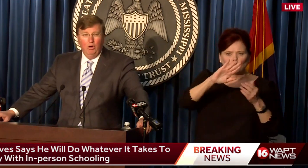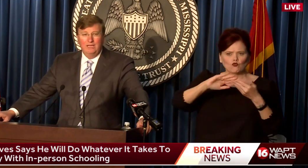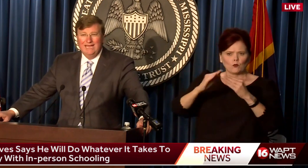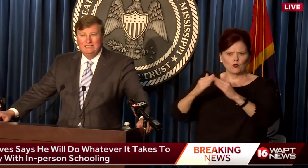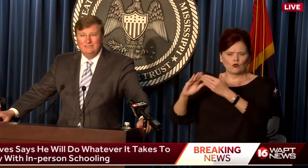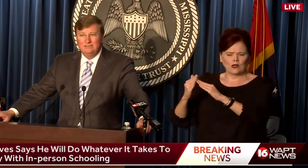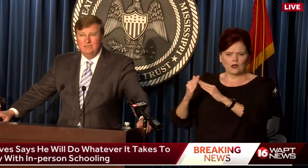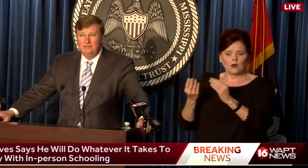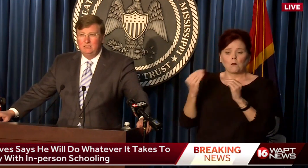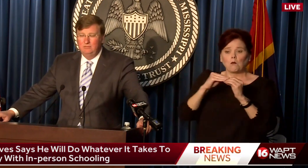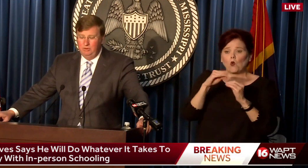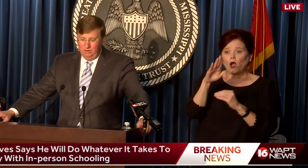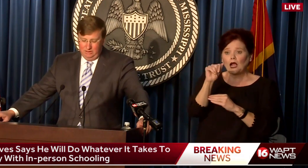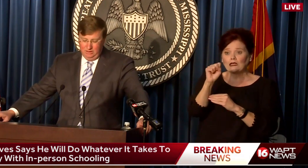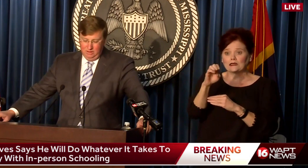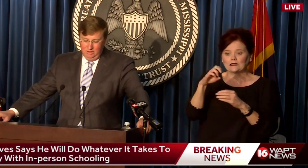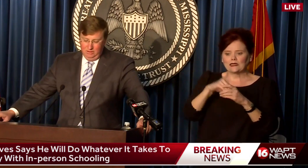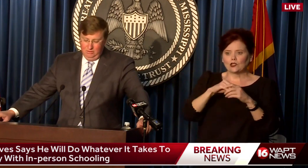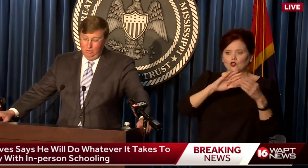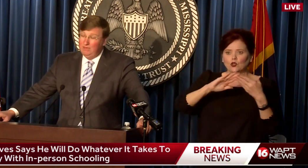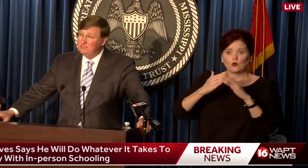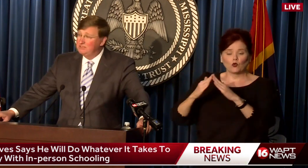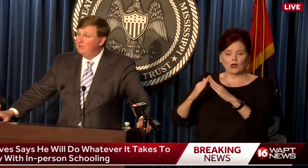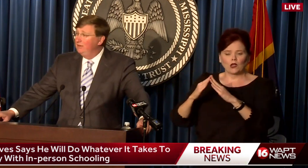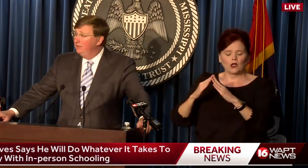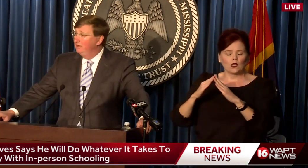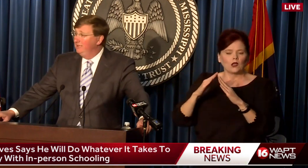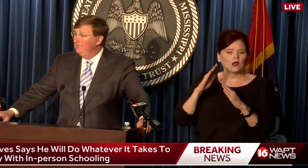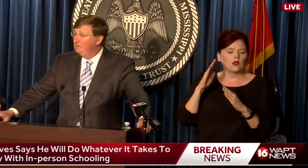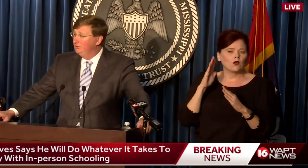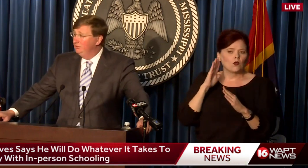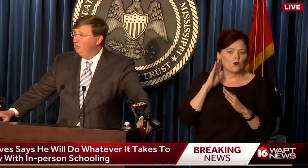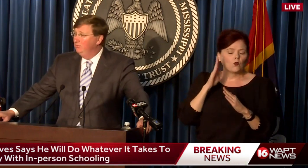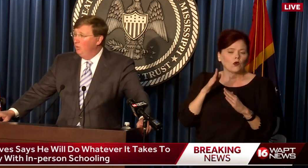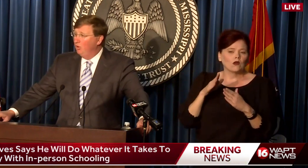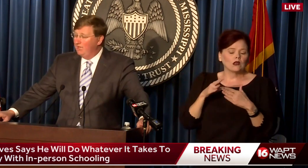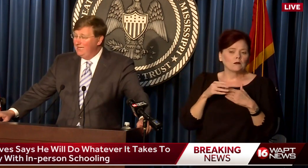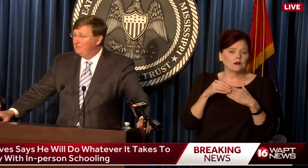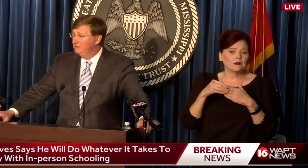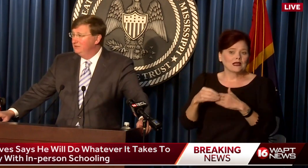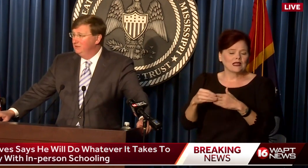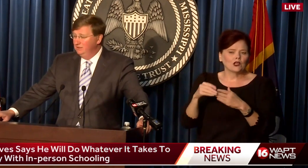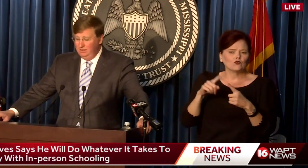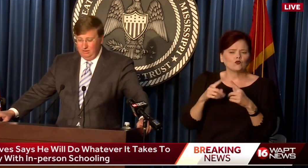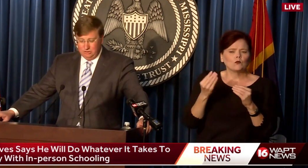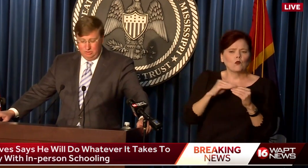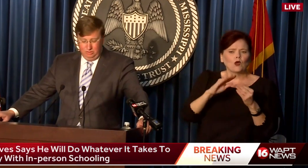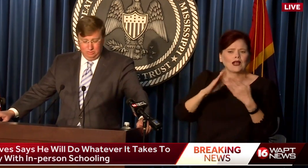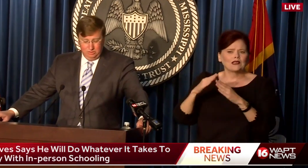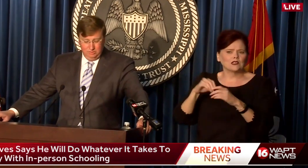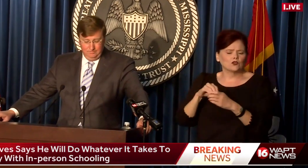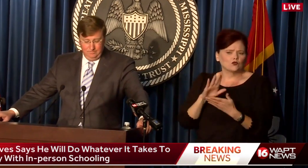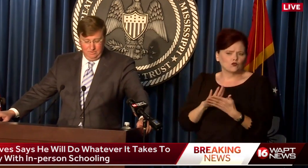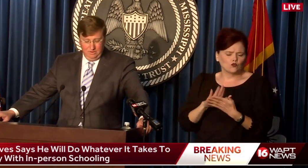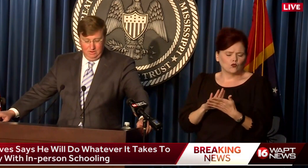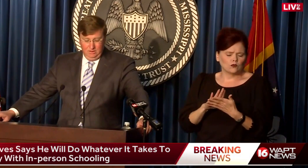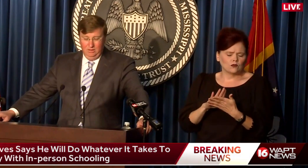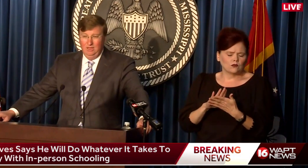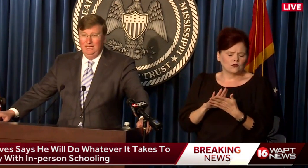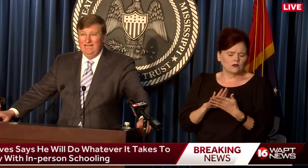More cases in the community will necessarily lead to more cases in our schools